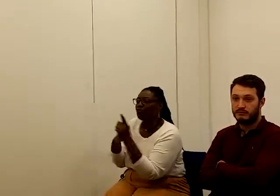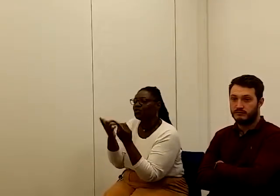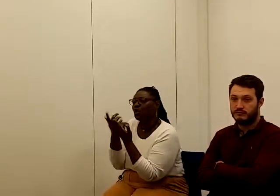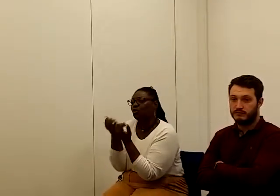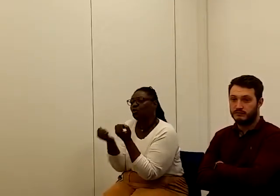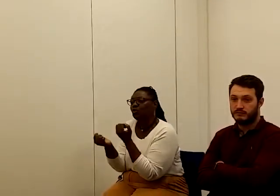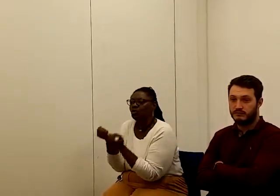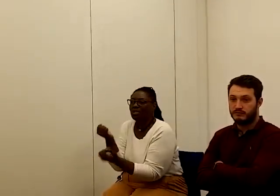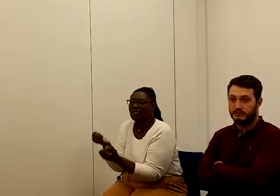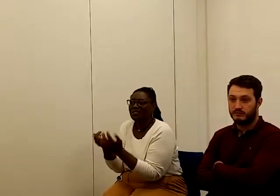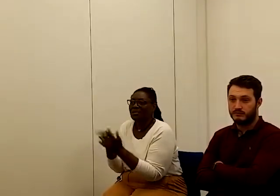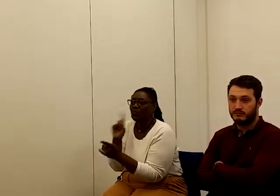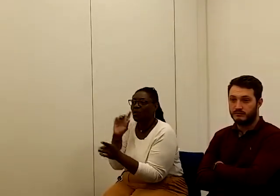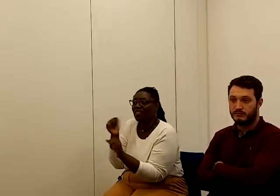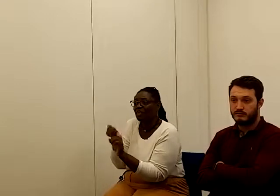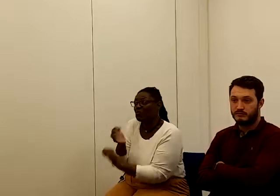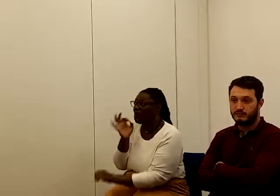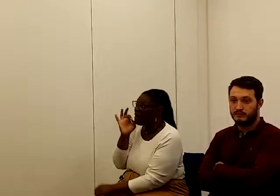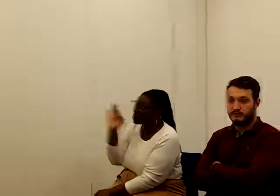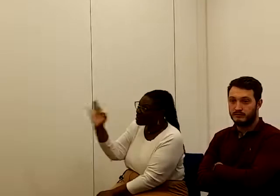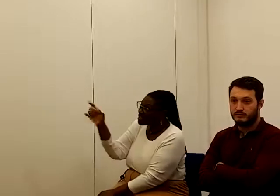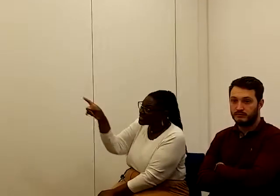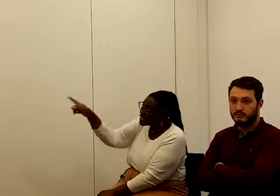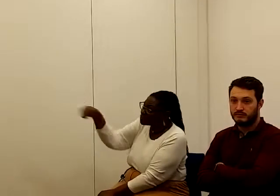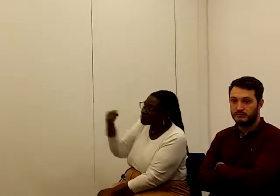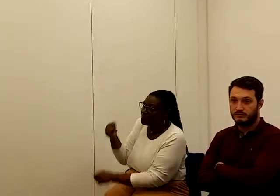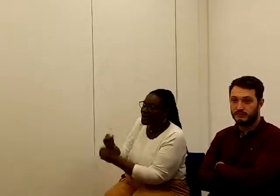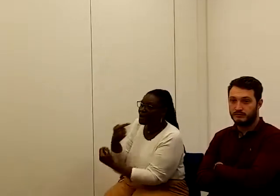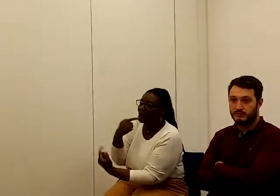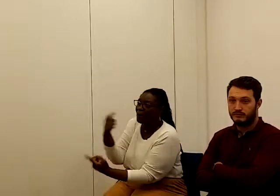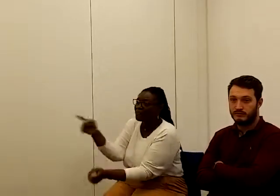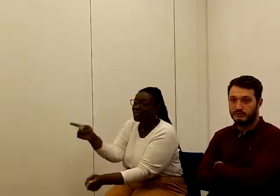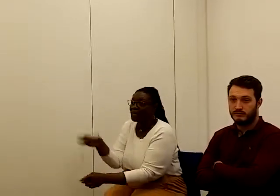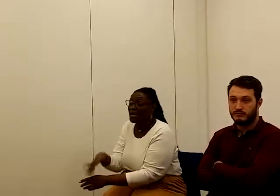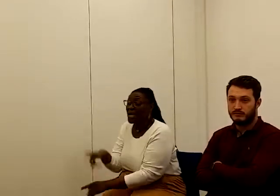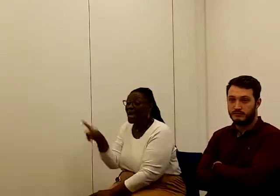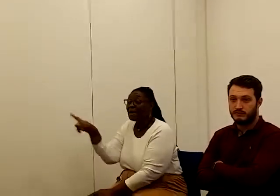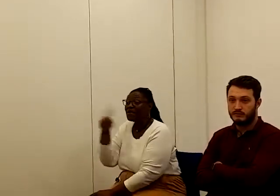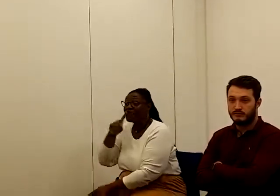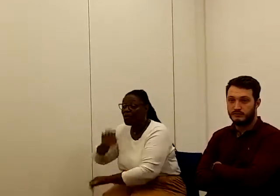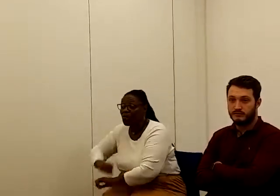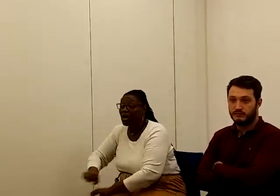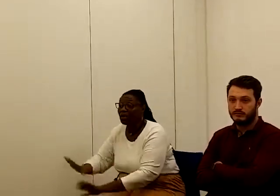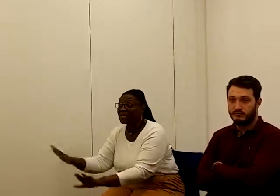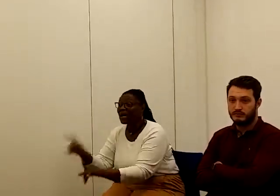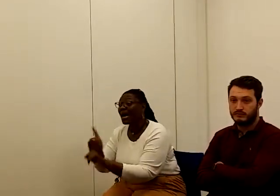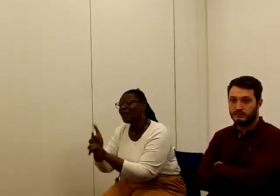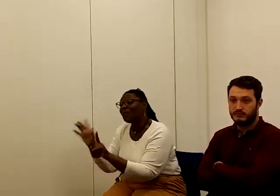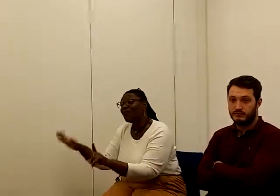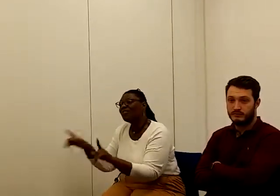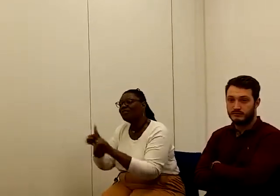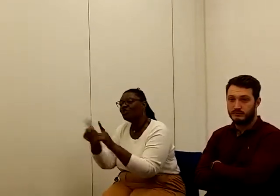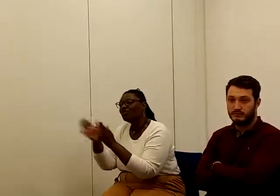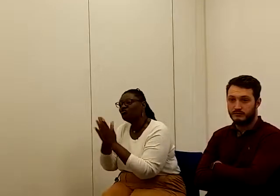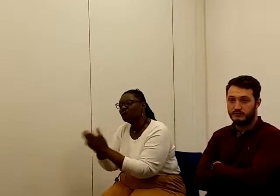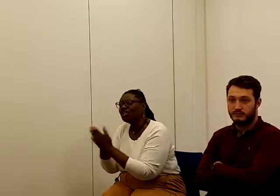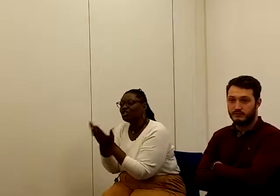in what they're doing and ask them to make a public statement and then we can maybe roll the campaign out amongst the religious organisations to get them